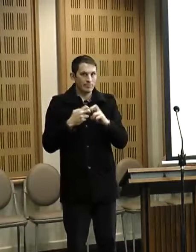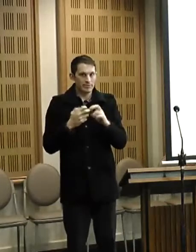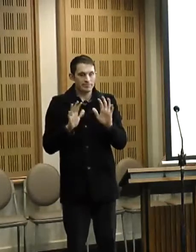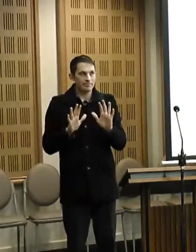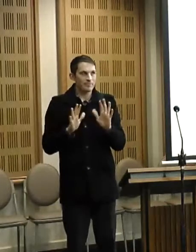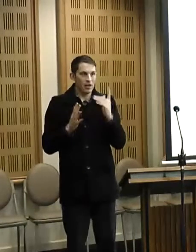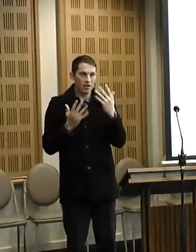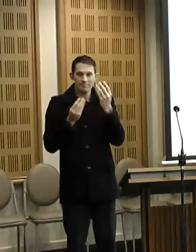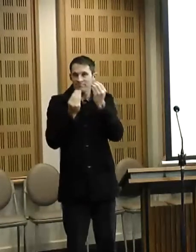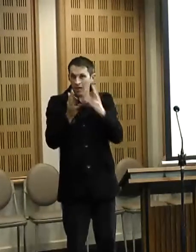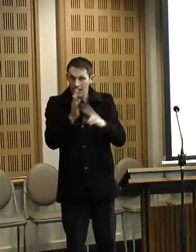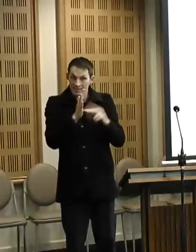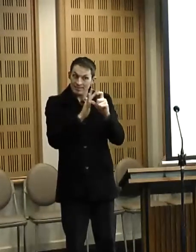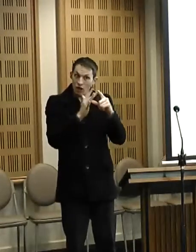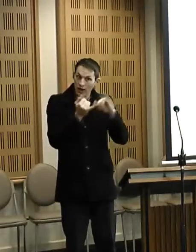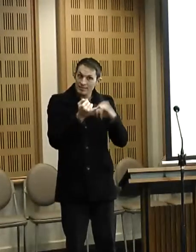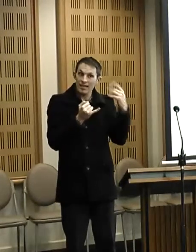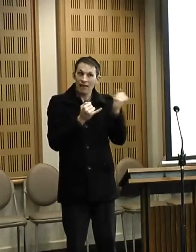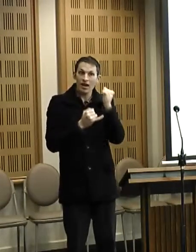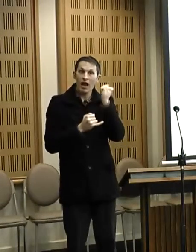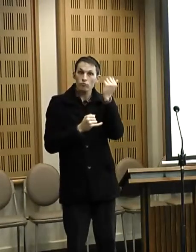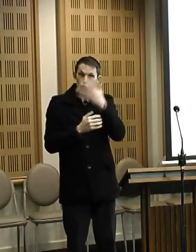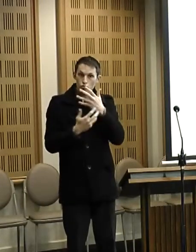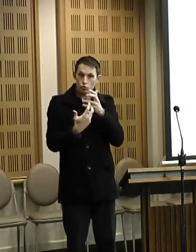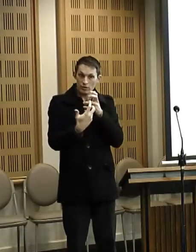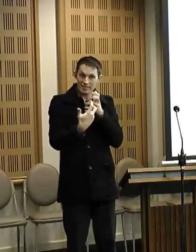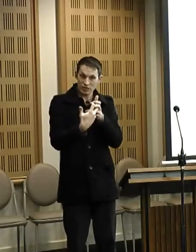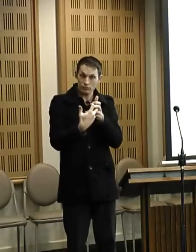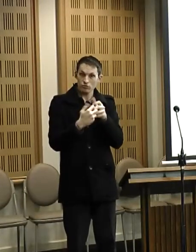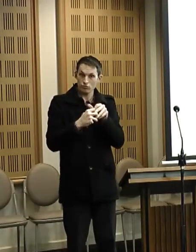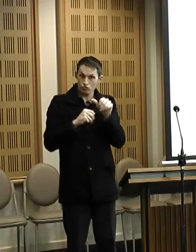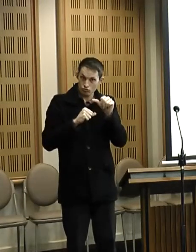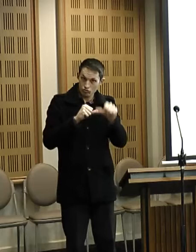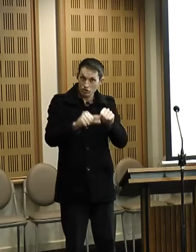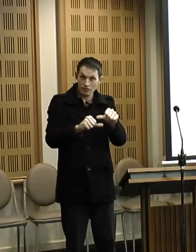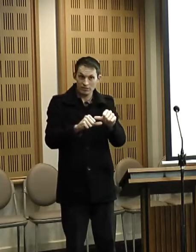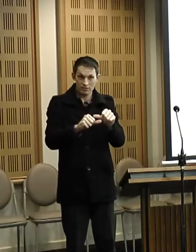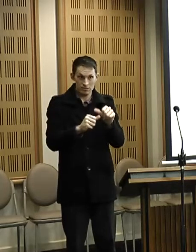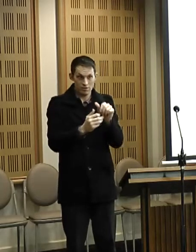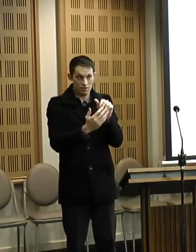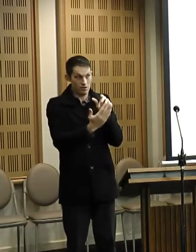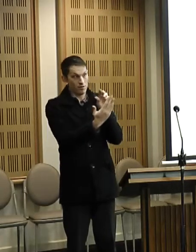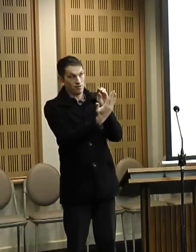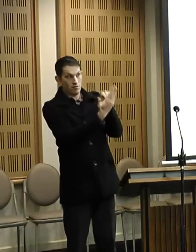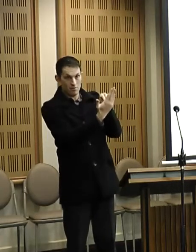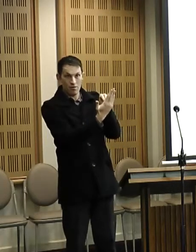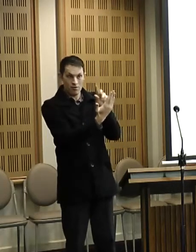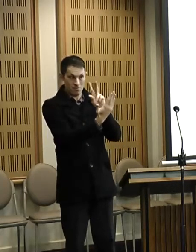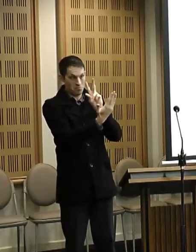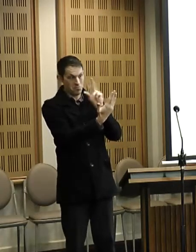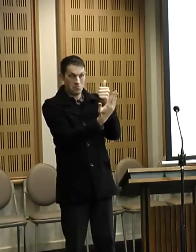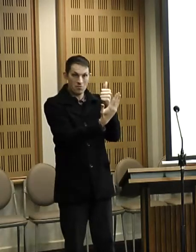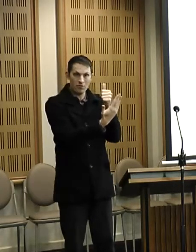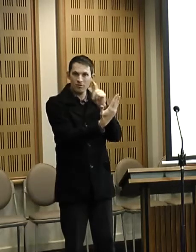an Aboriginal um, strategy, which is good, but the strategy seems